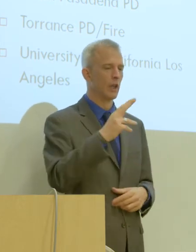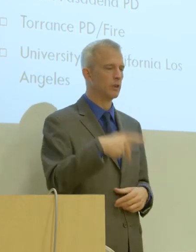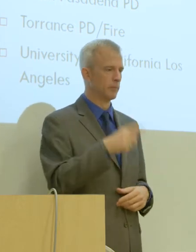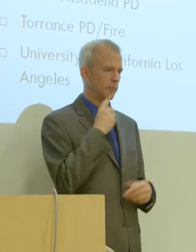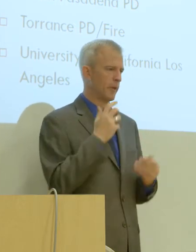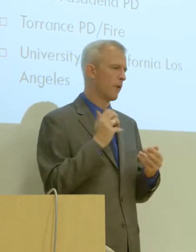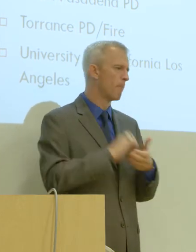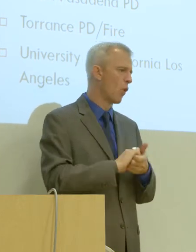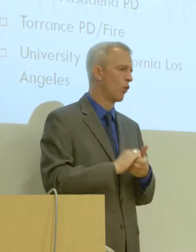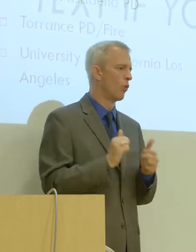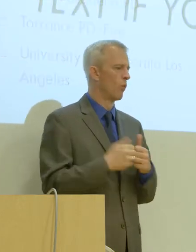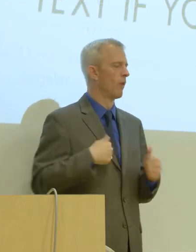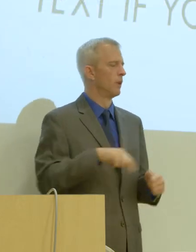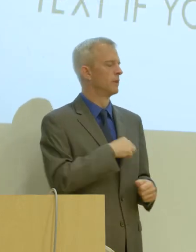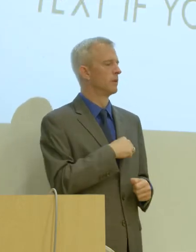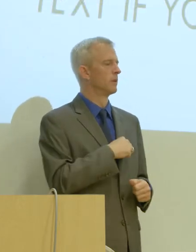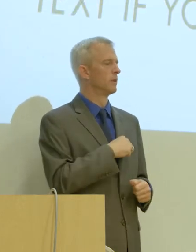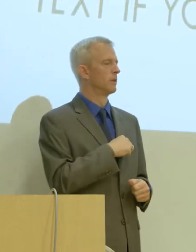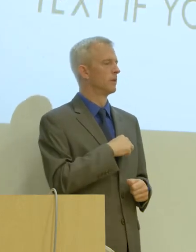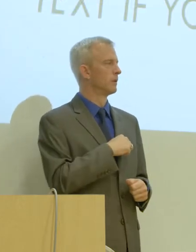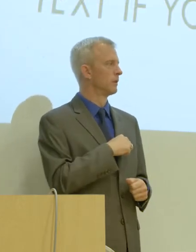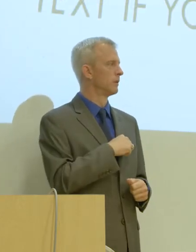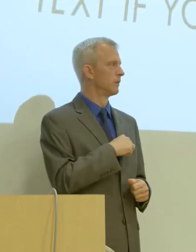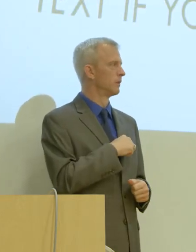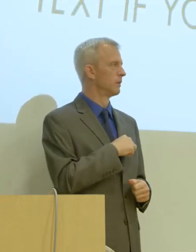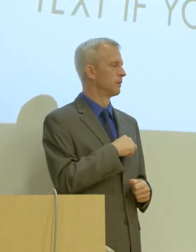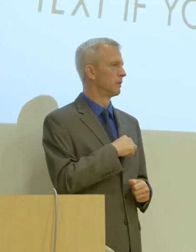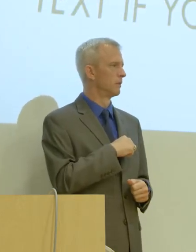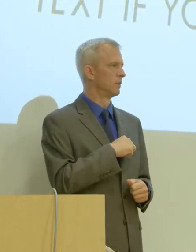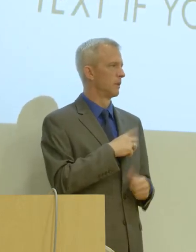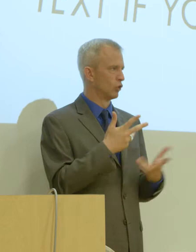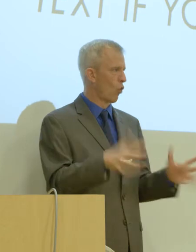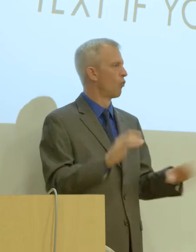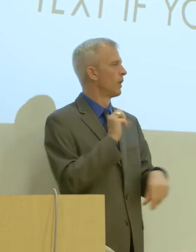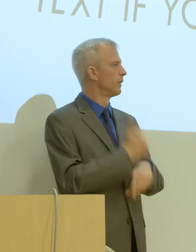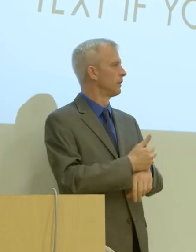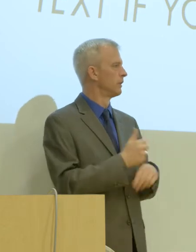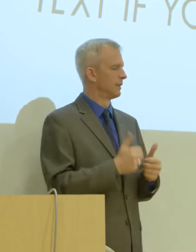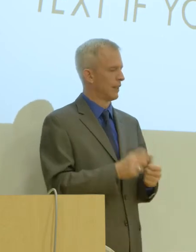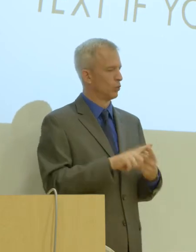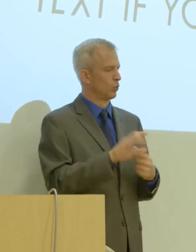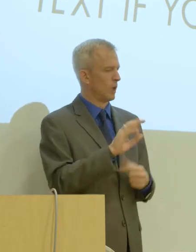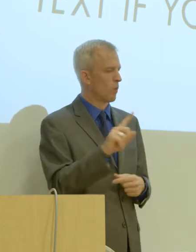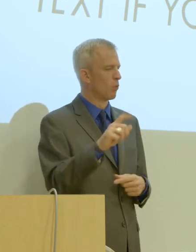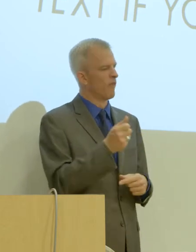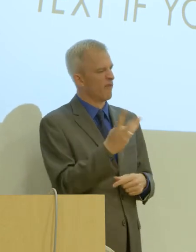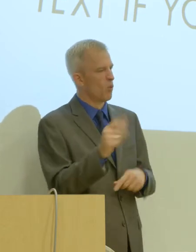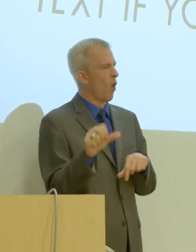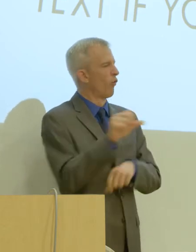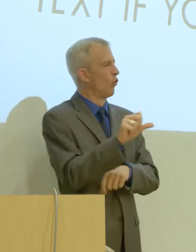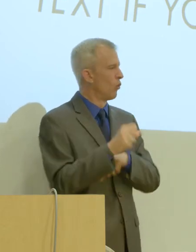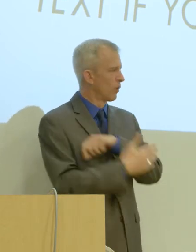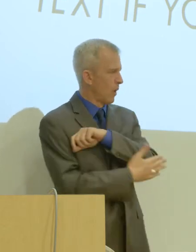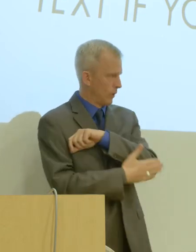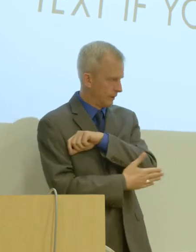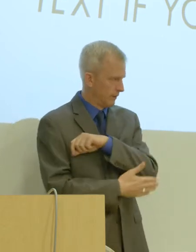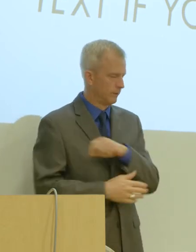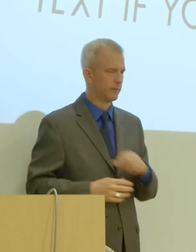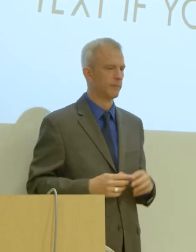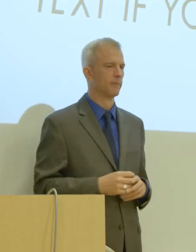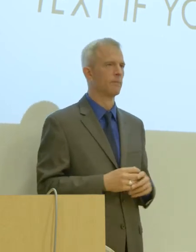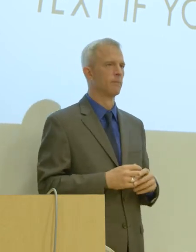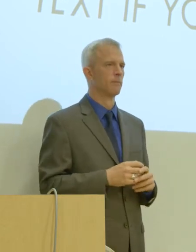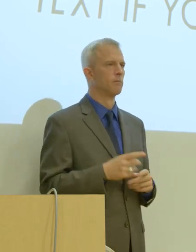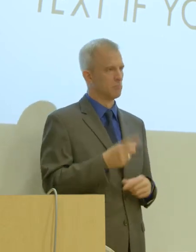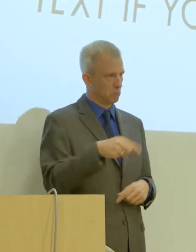partner with us and has already implemented text to 911 and a few other counties, and so they're going to